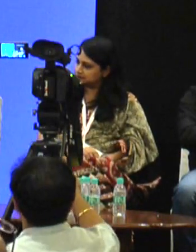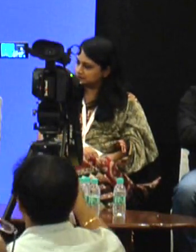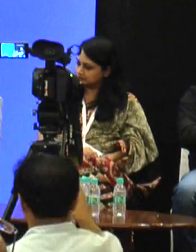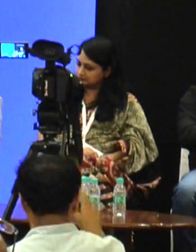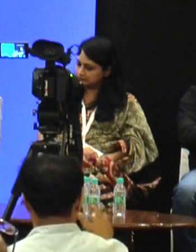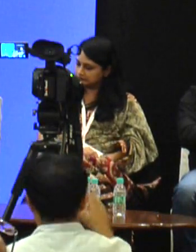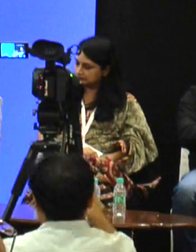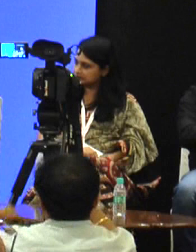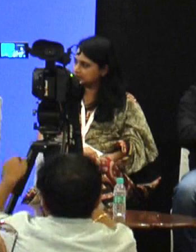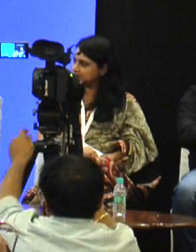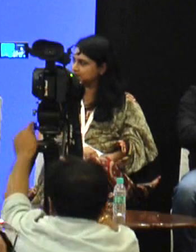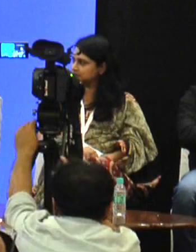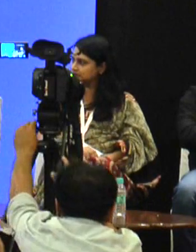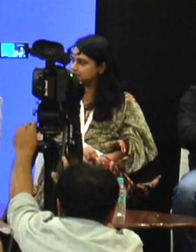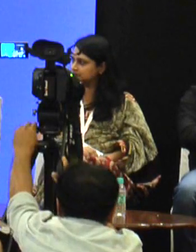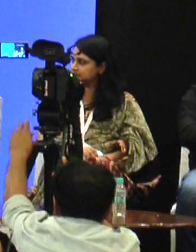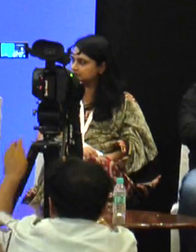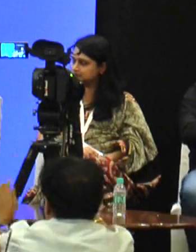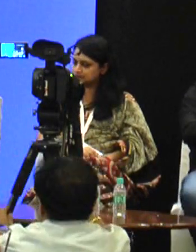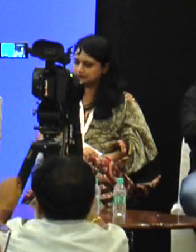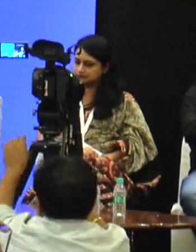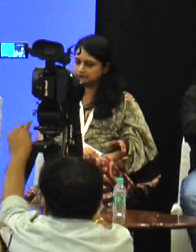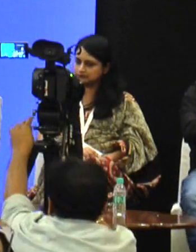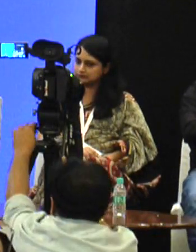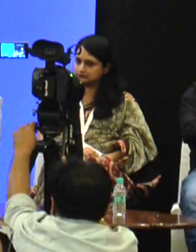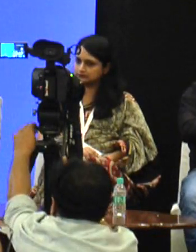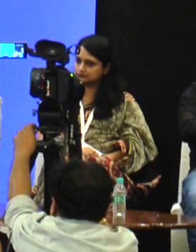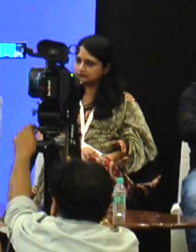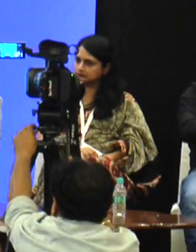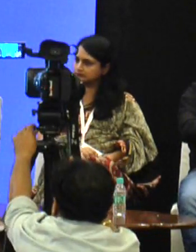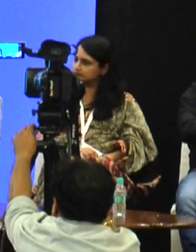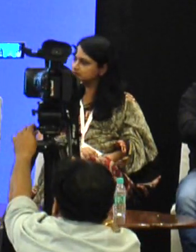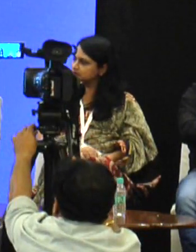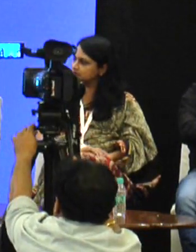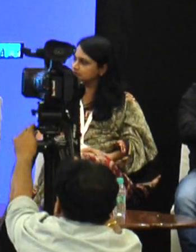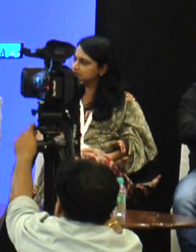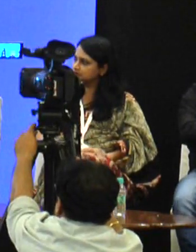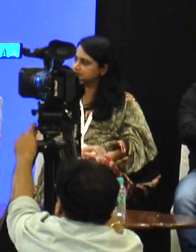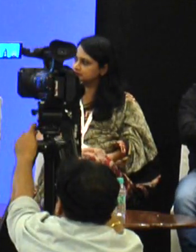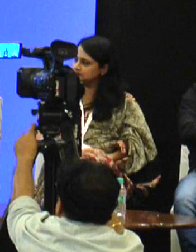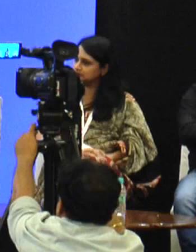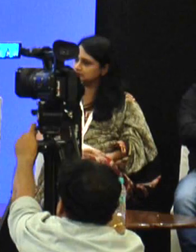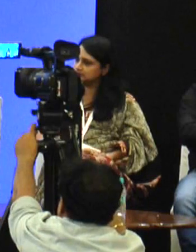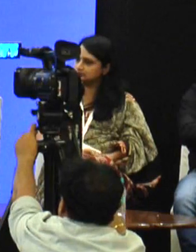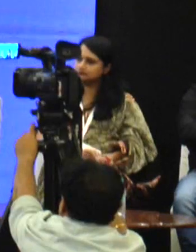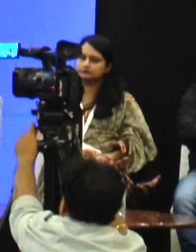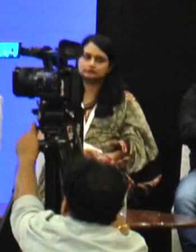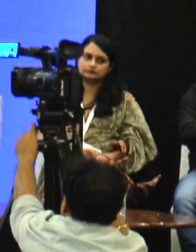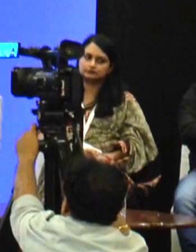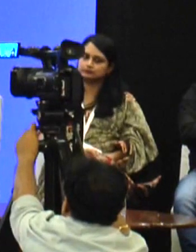team of, people with caring disabilities on your, uh, team. What is the role that you have hired them for?